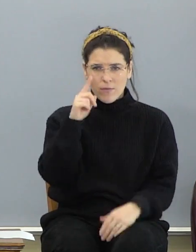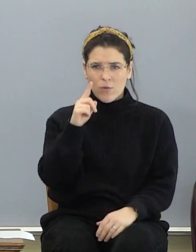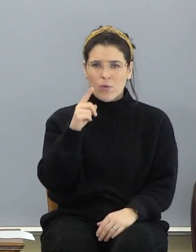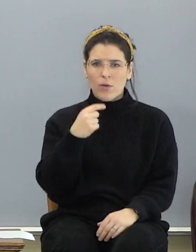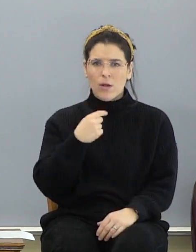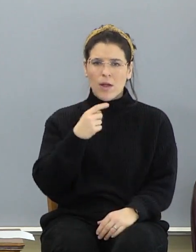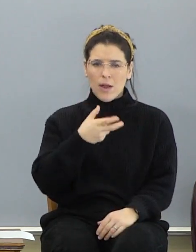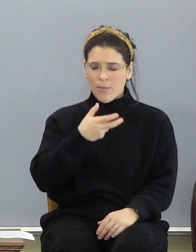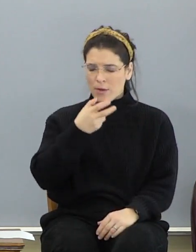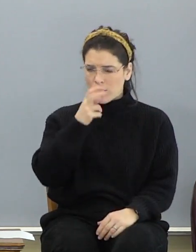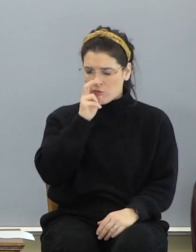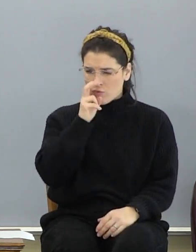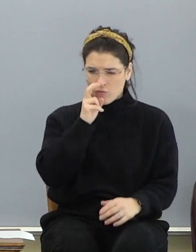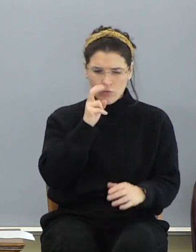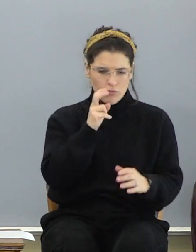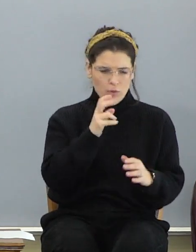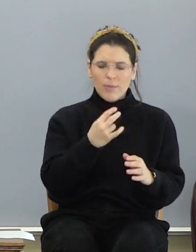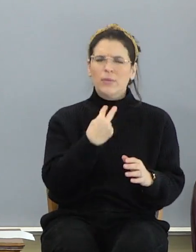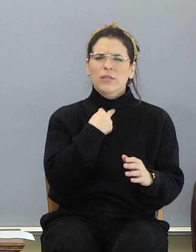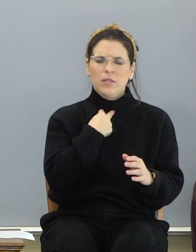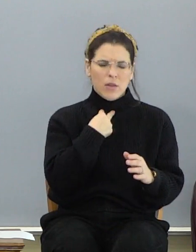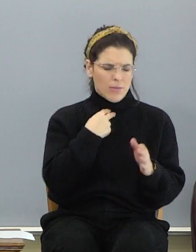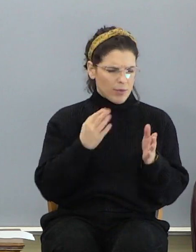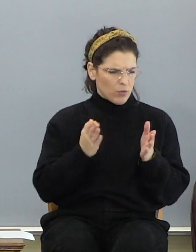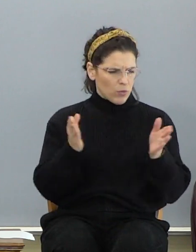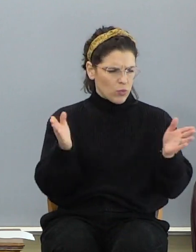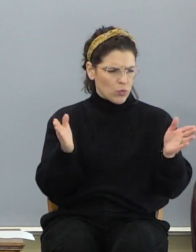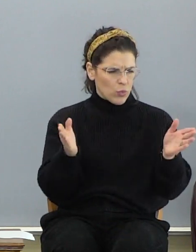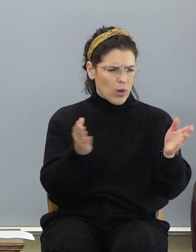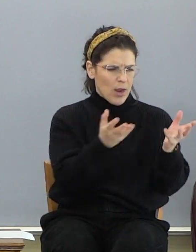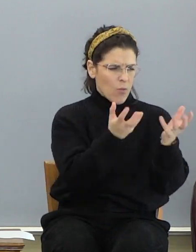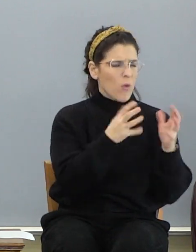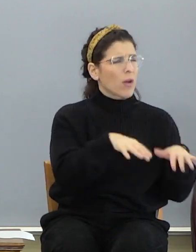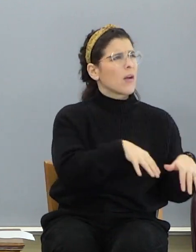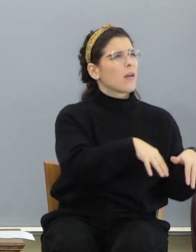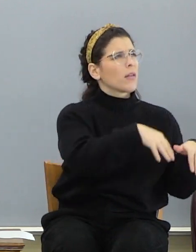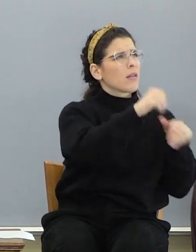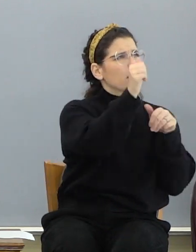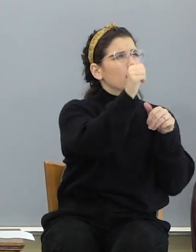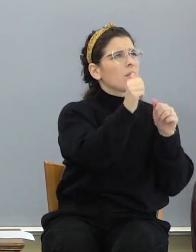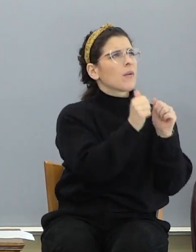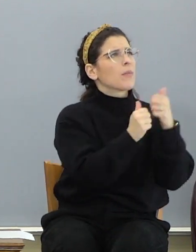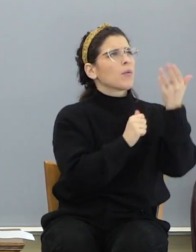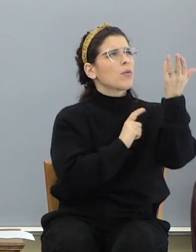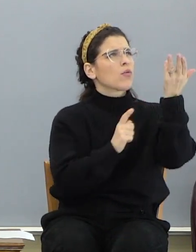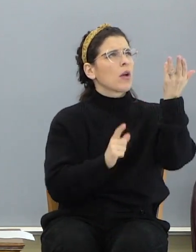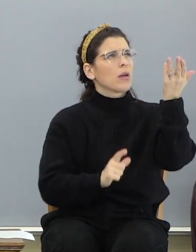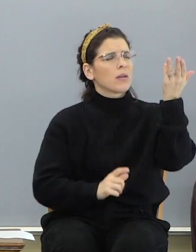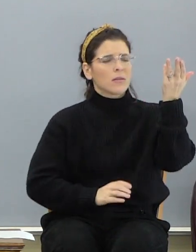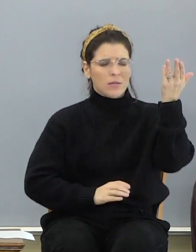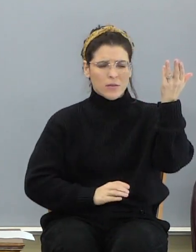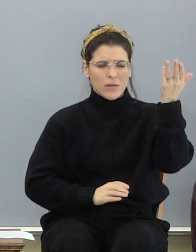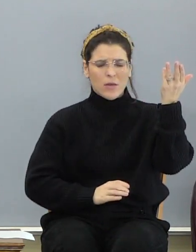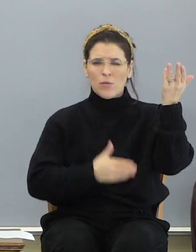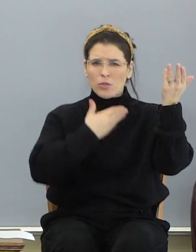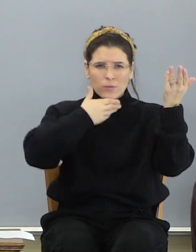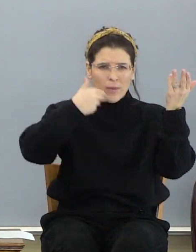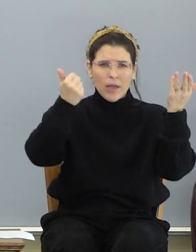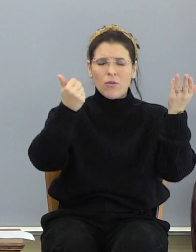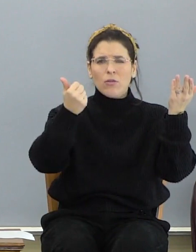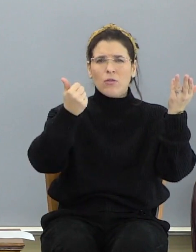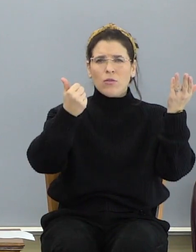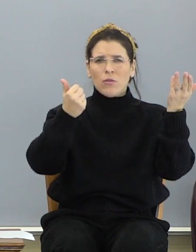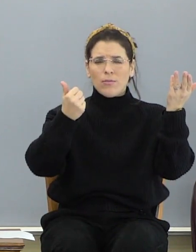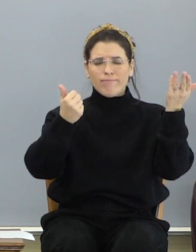I'm in a straight betwixt the two, having a desire to depart and be with Christ, which is far better.